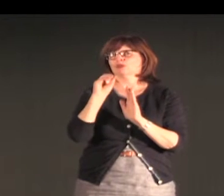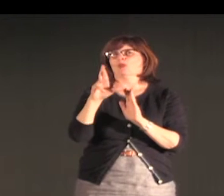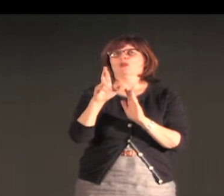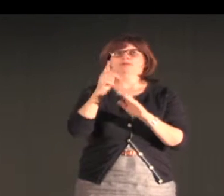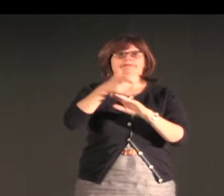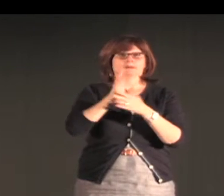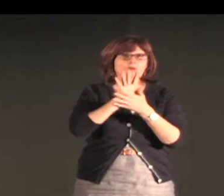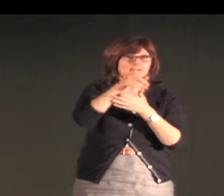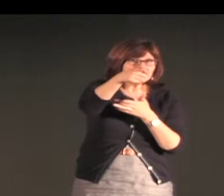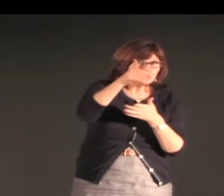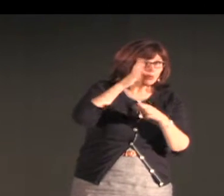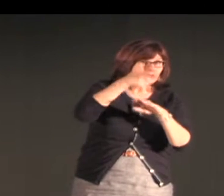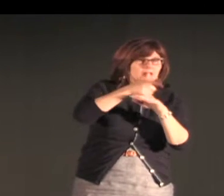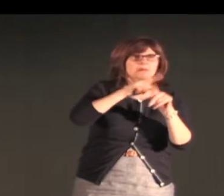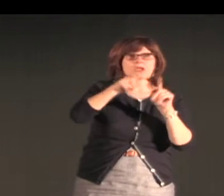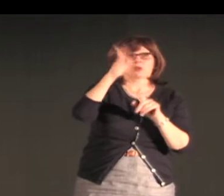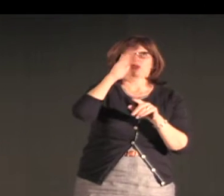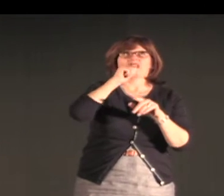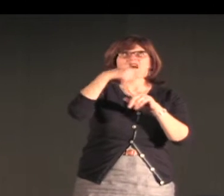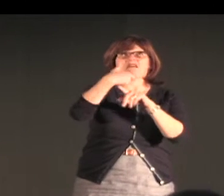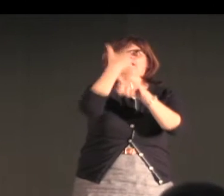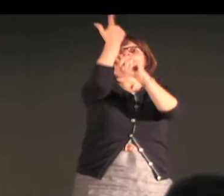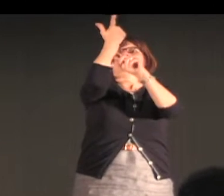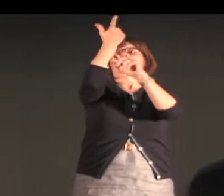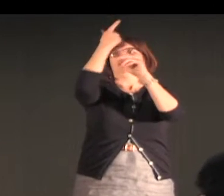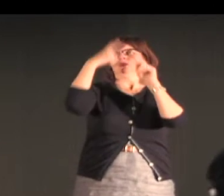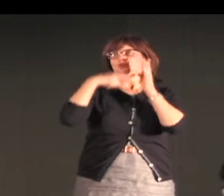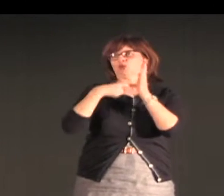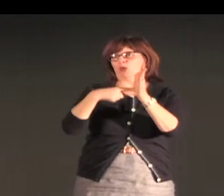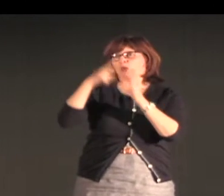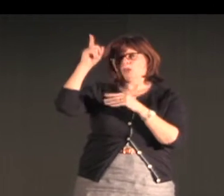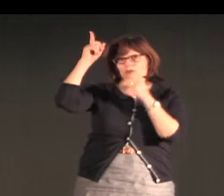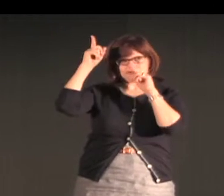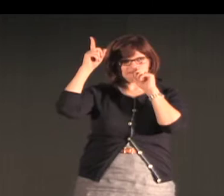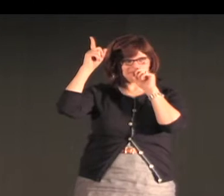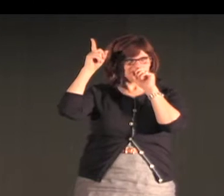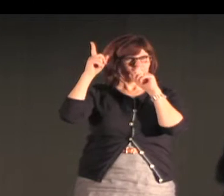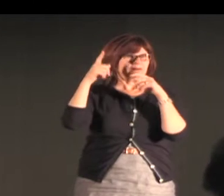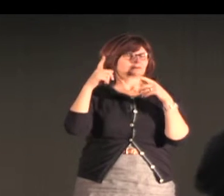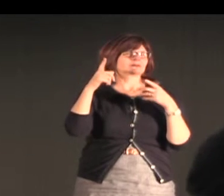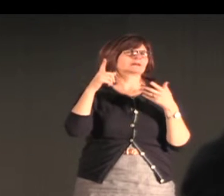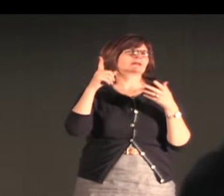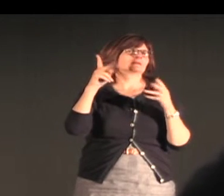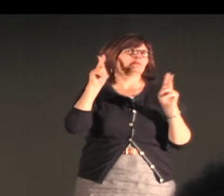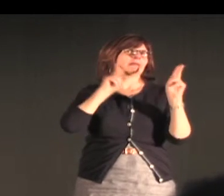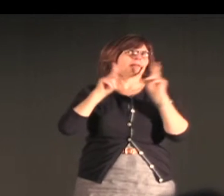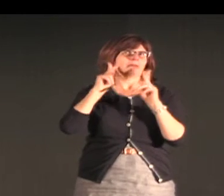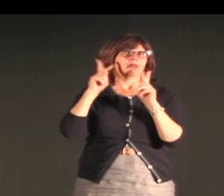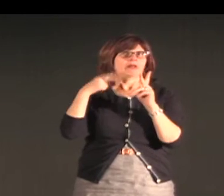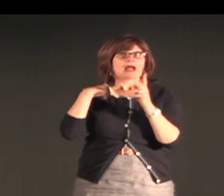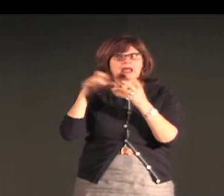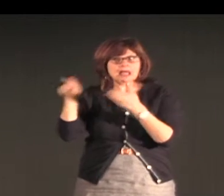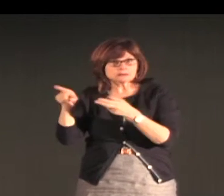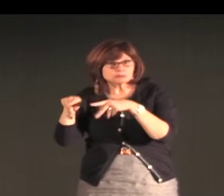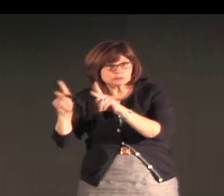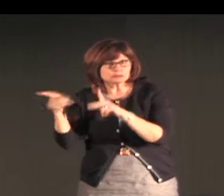of people signing. And I want to ask you, please, I don't want anyone to take any photographs of the individuals or the video clips.